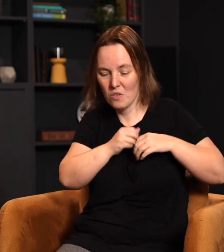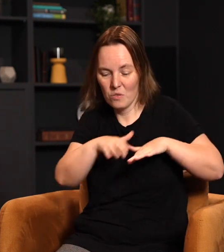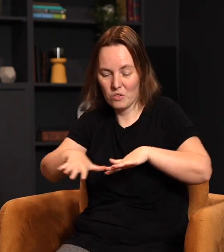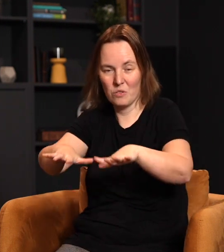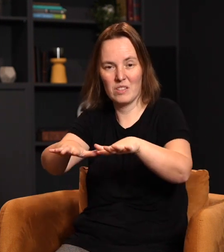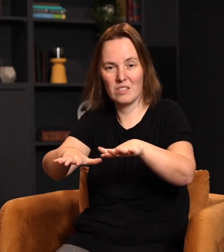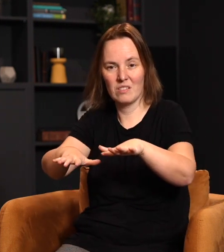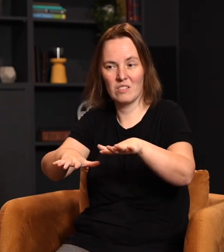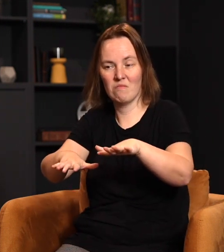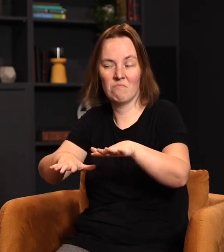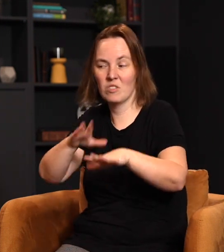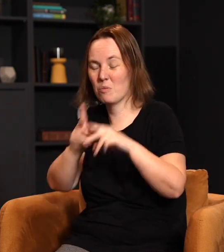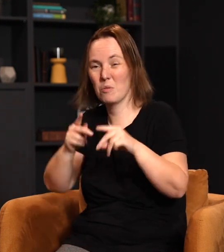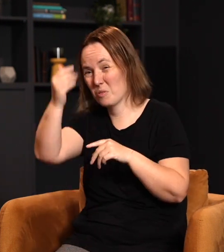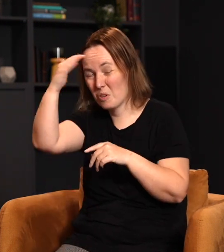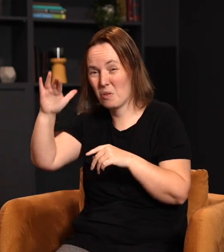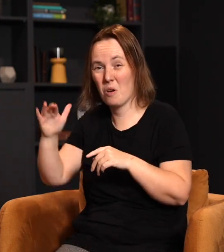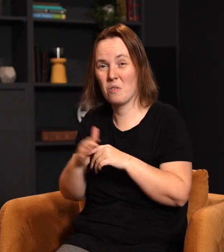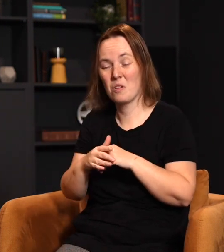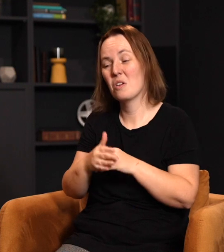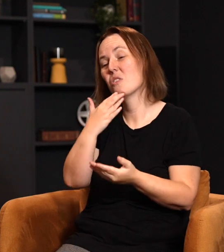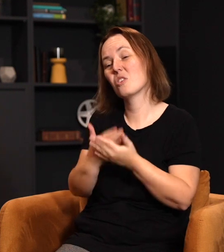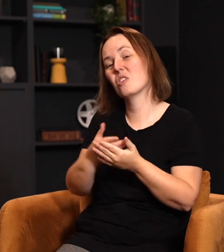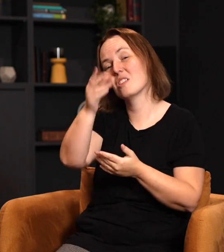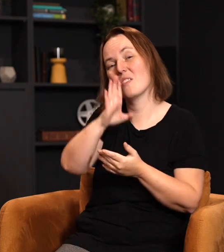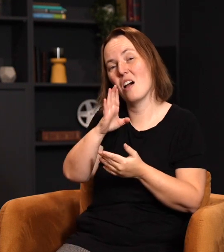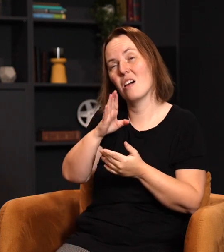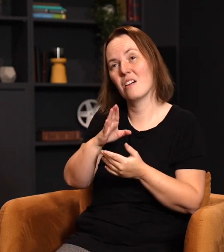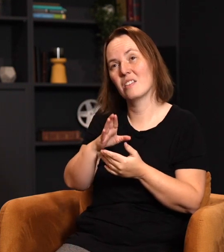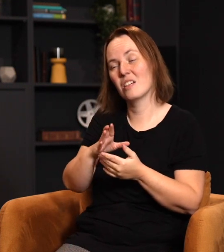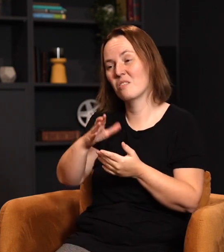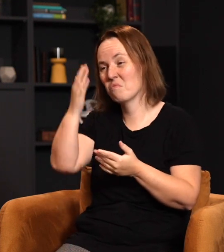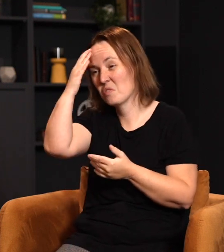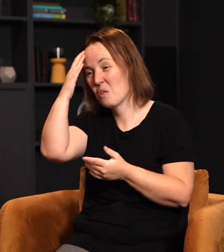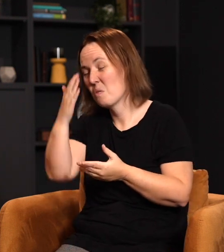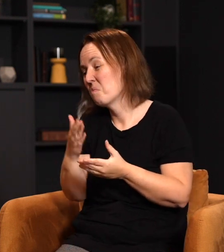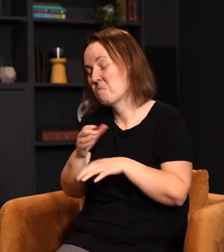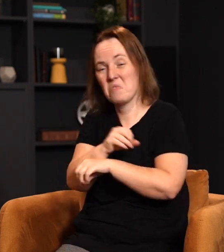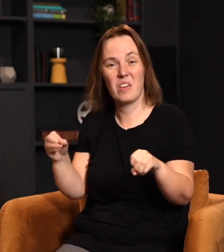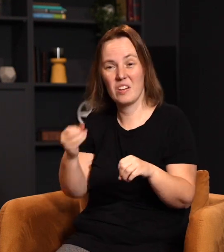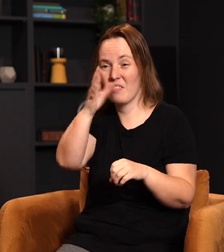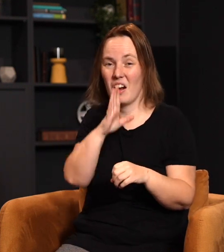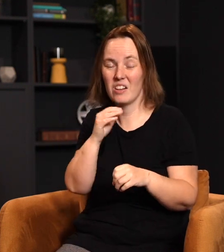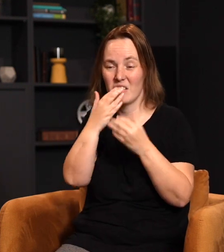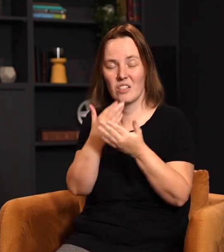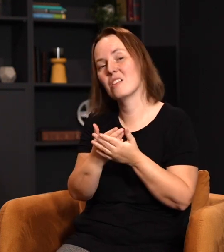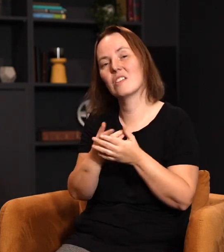flows through us to those who don't know, as we sang earlier, the goodness of God. They know nothing of God's goodness. But the blessing of God